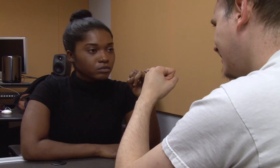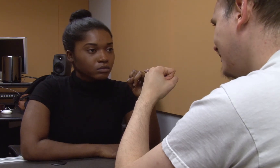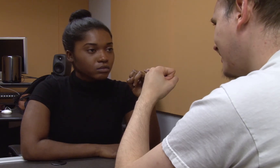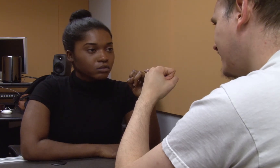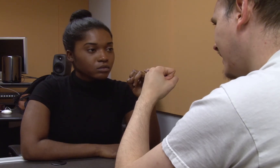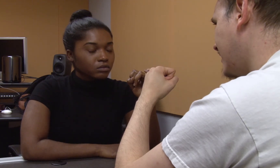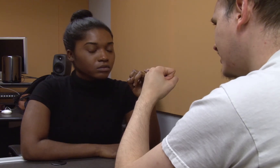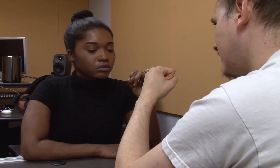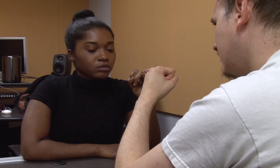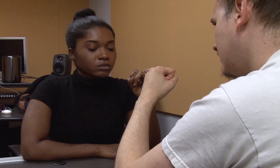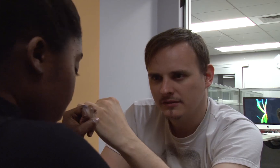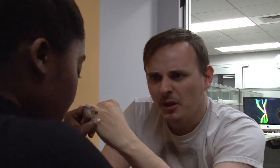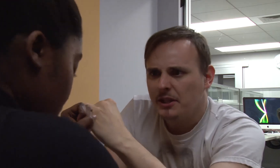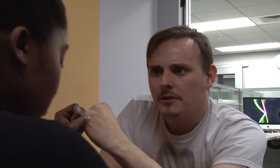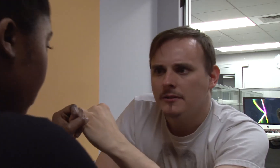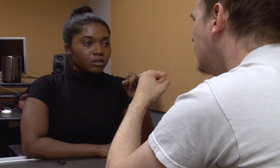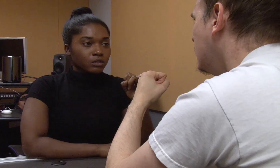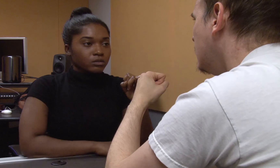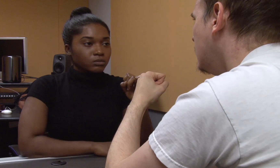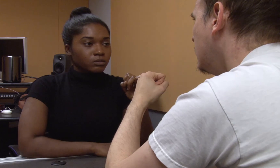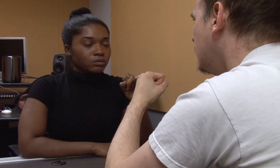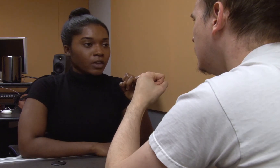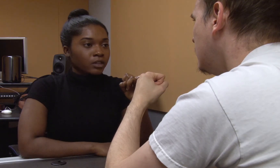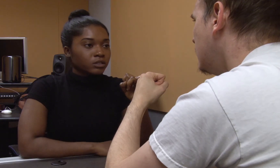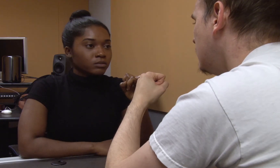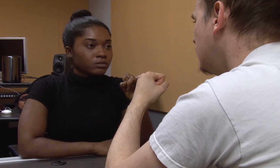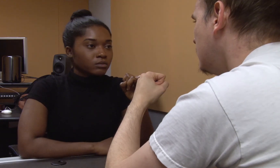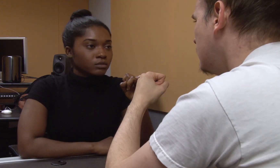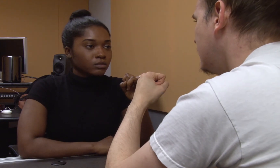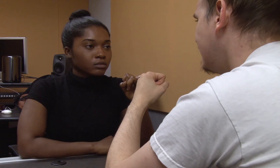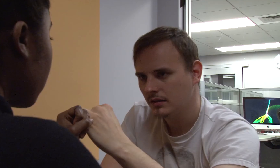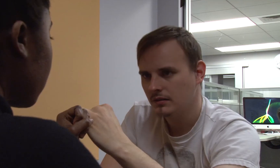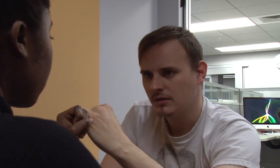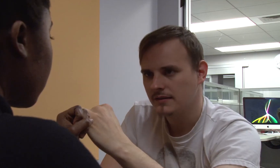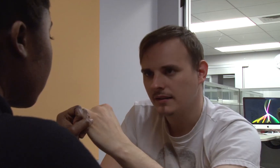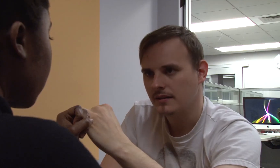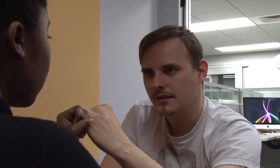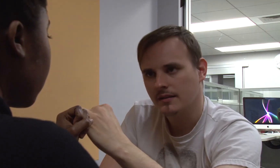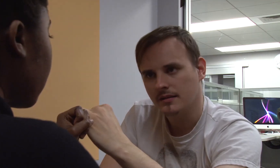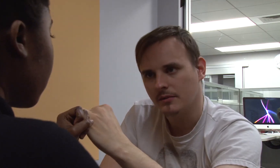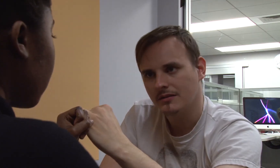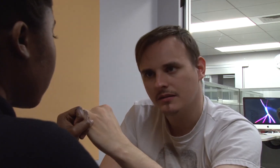you want them dead, don't you? Don't you? Yes. What's the thing that scares you the most?